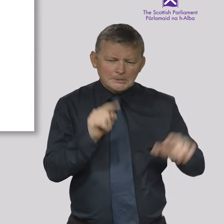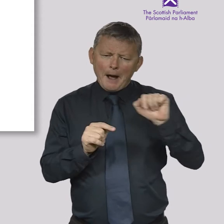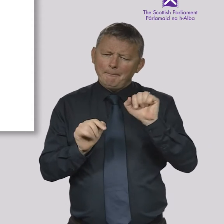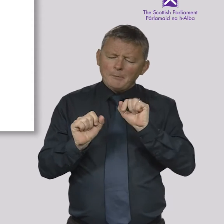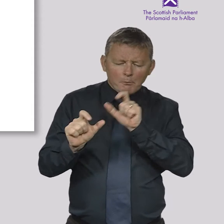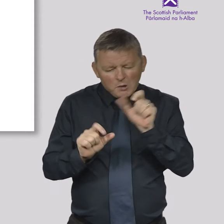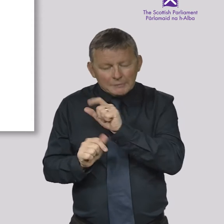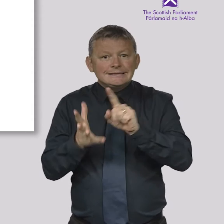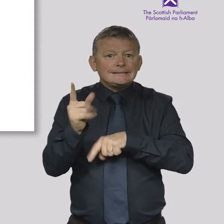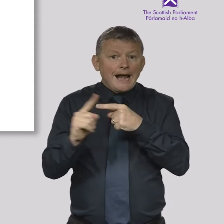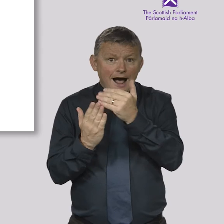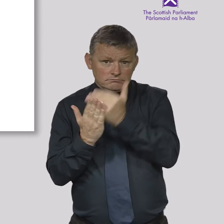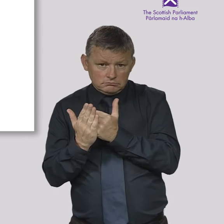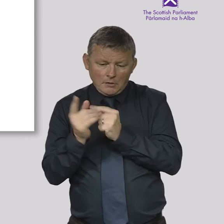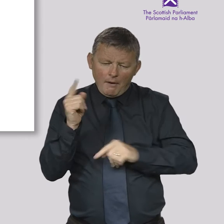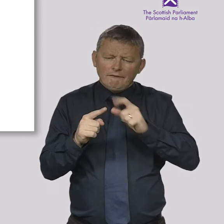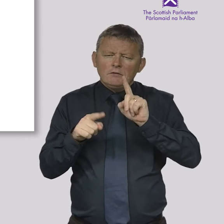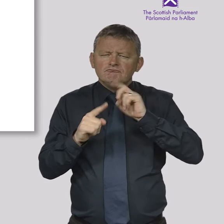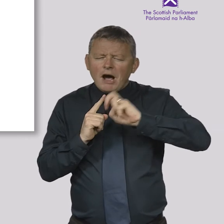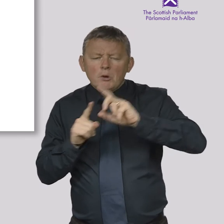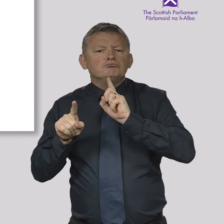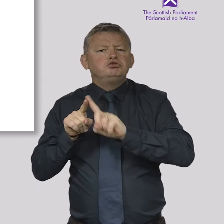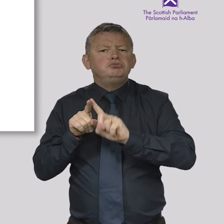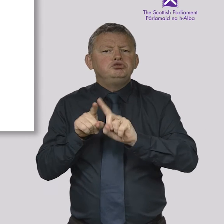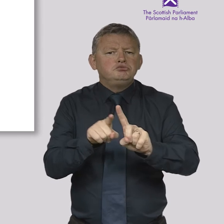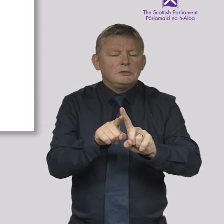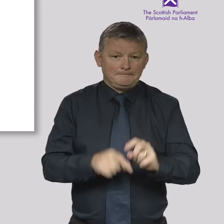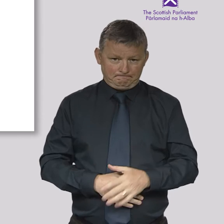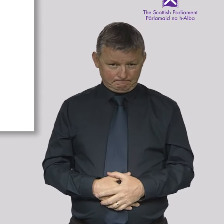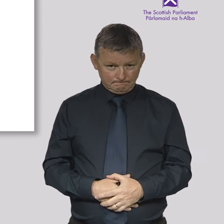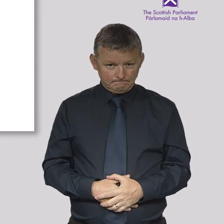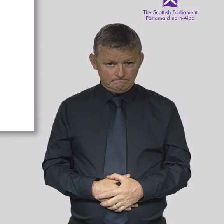Forms of Taxation Many Aspects of Transport